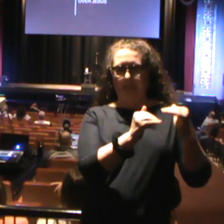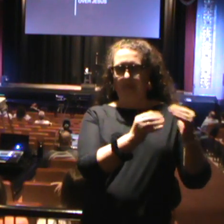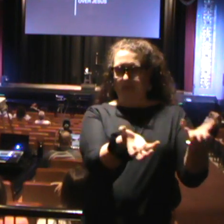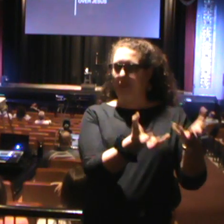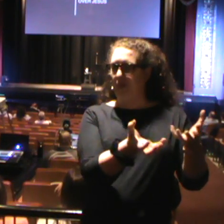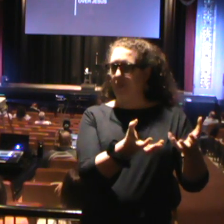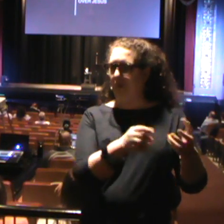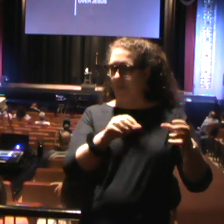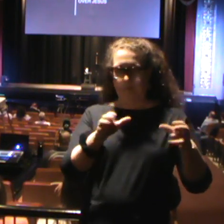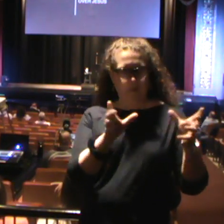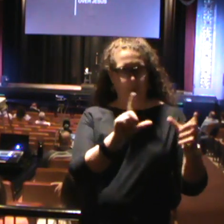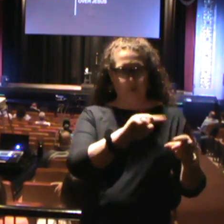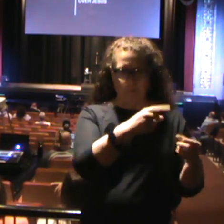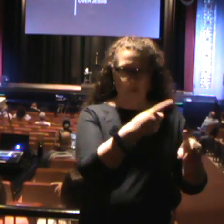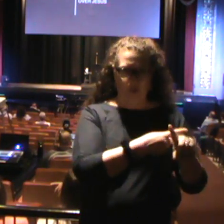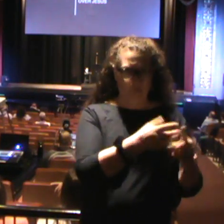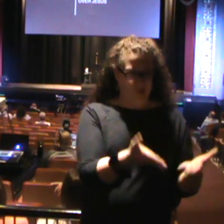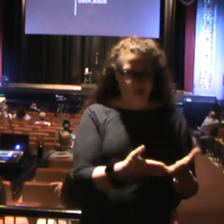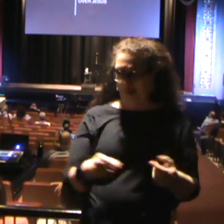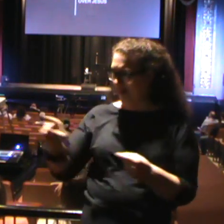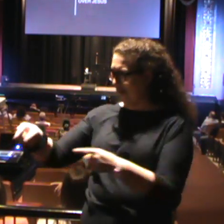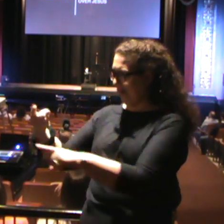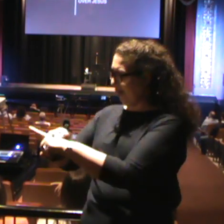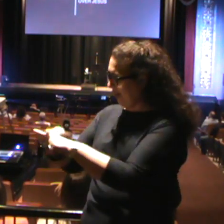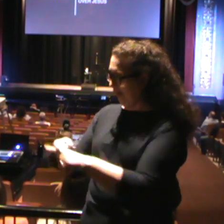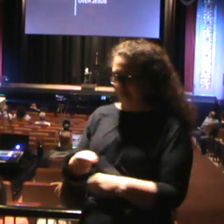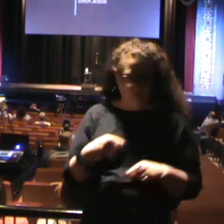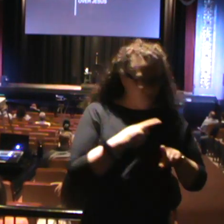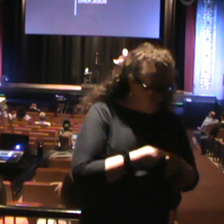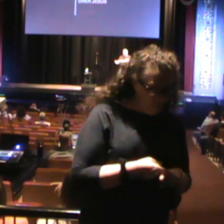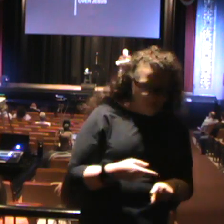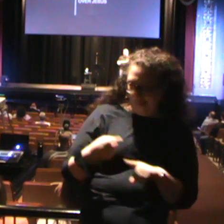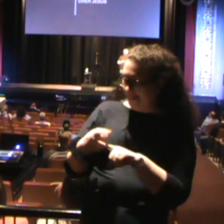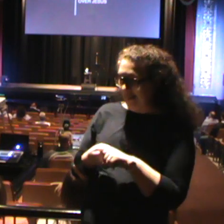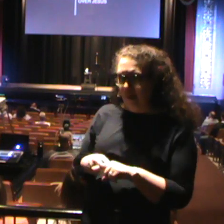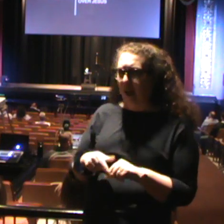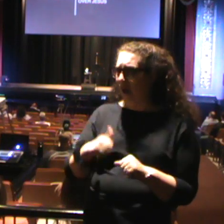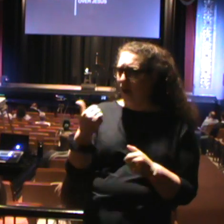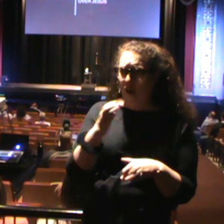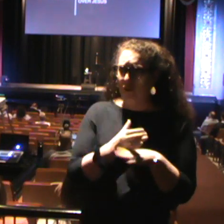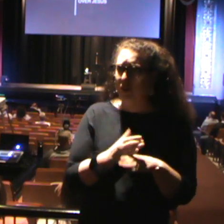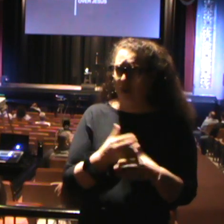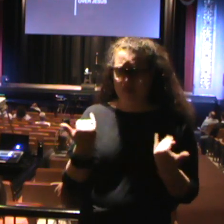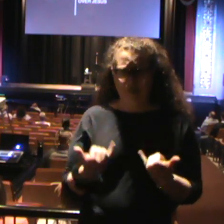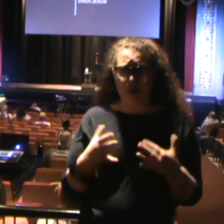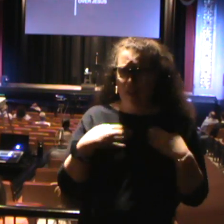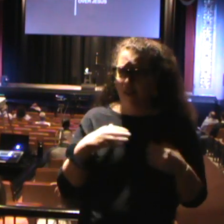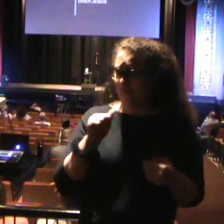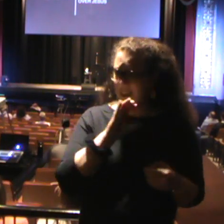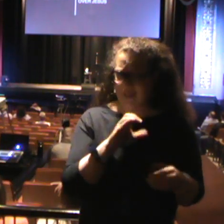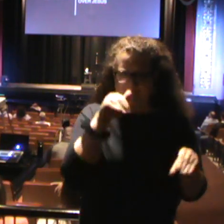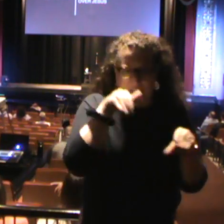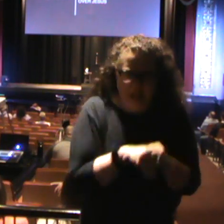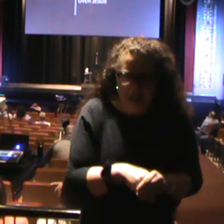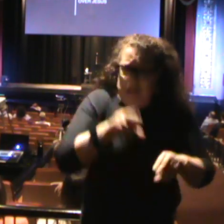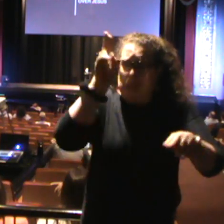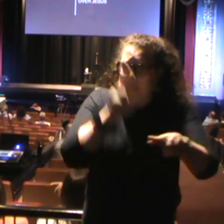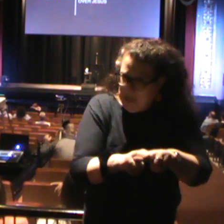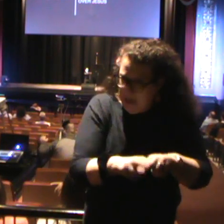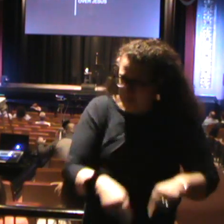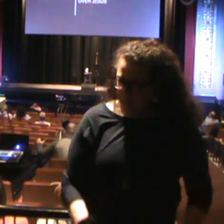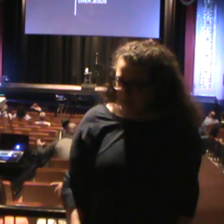cars have A.C. in the seats, for Pete's sakes. And this is what we've come to. There's no stopping. I even saw this week,